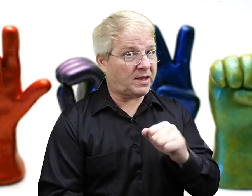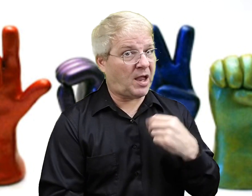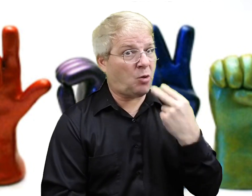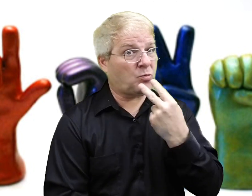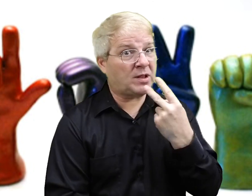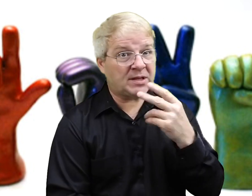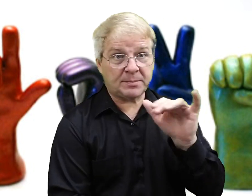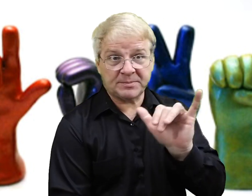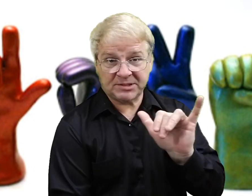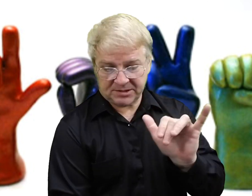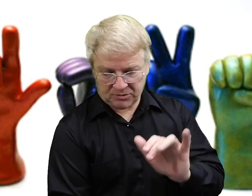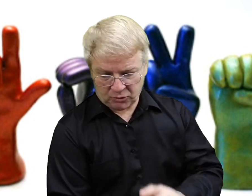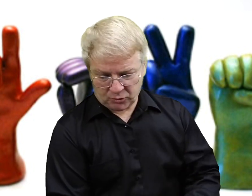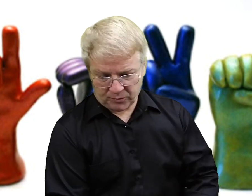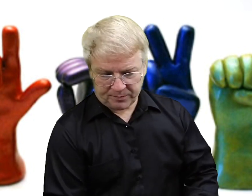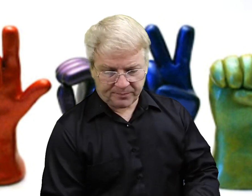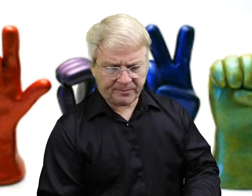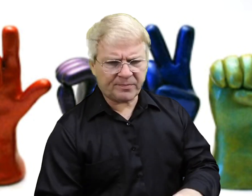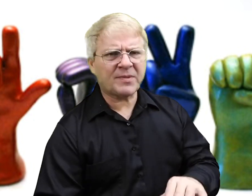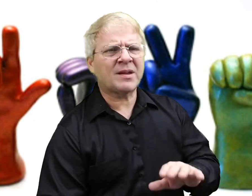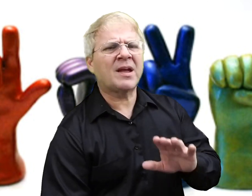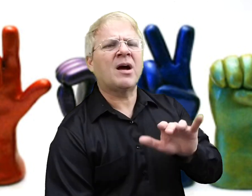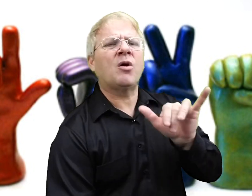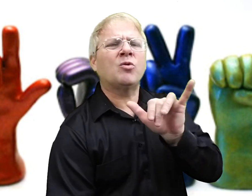Also don't assume that they can lip read as well.